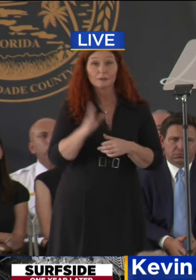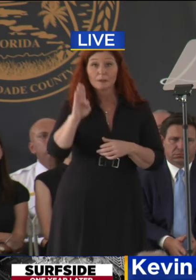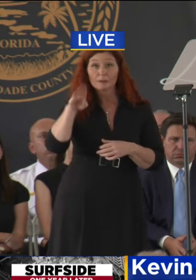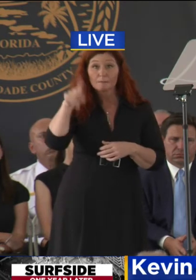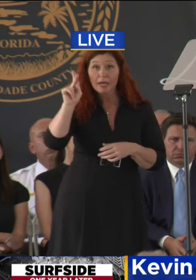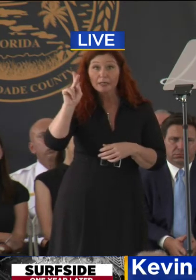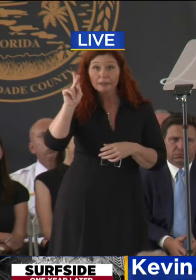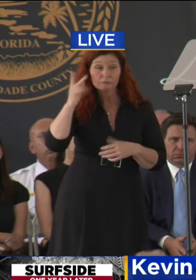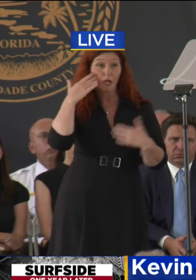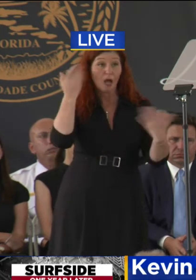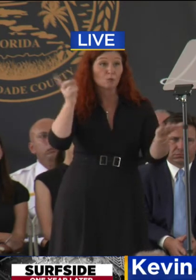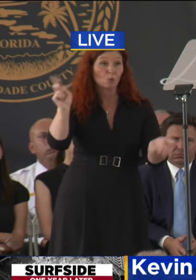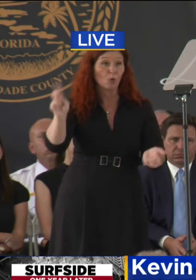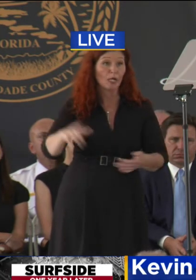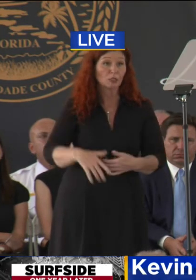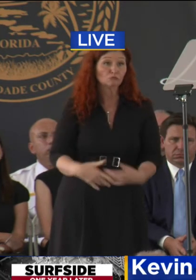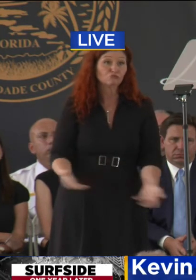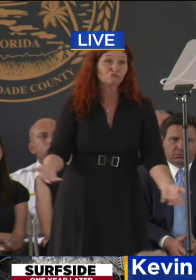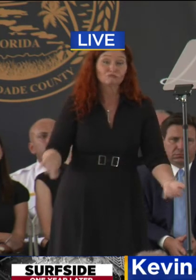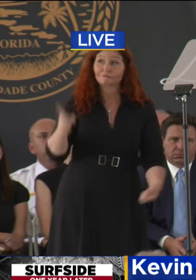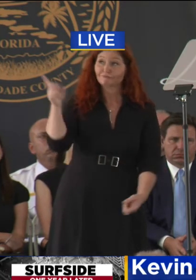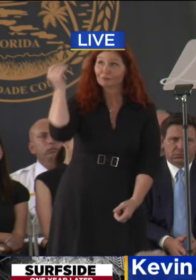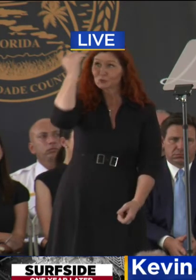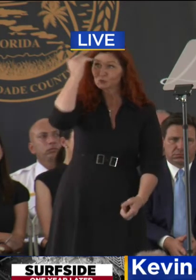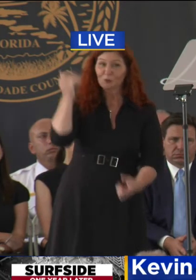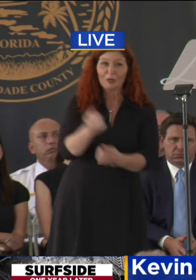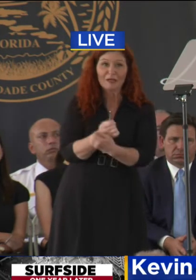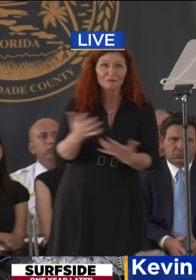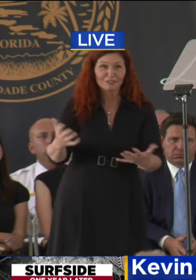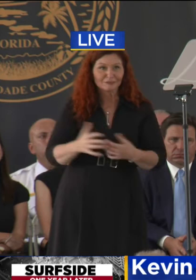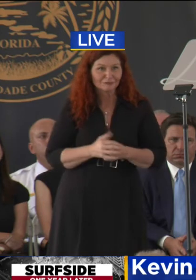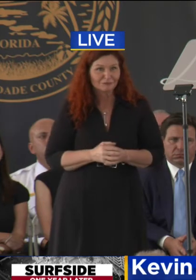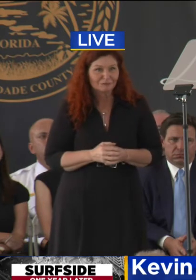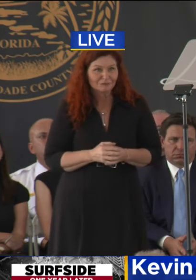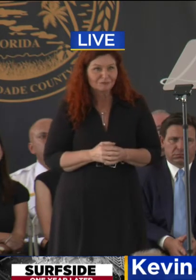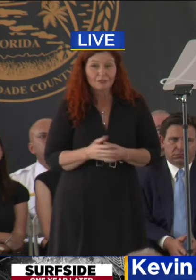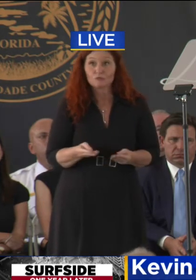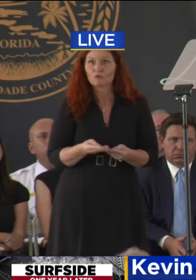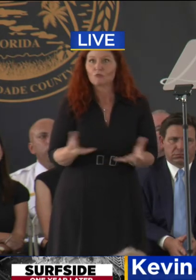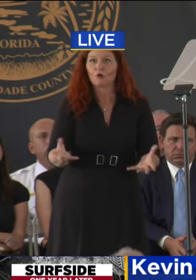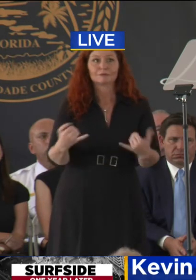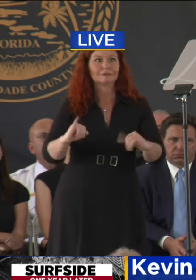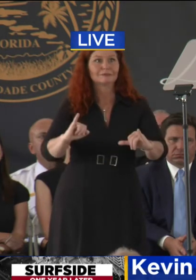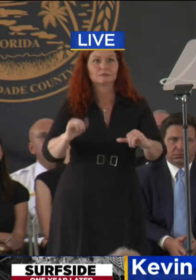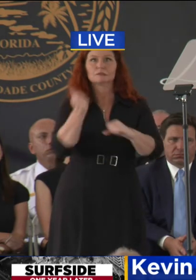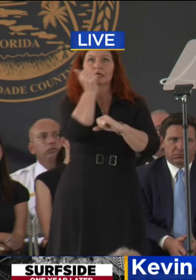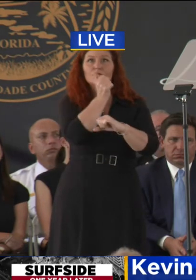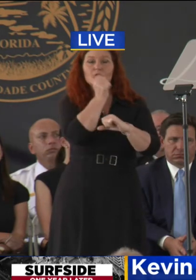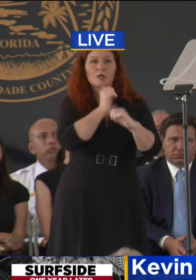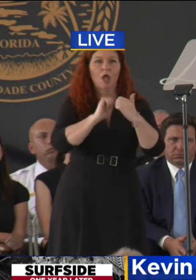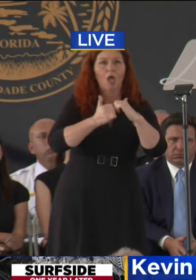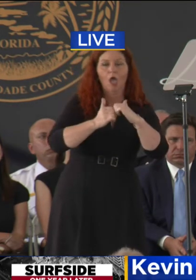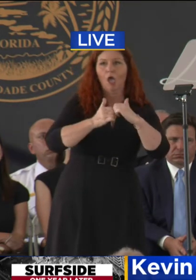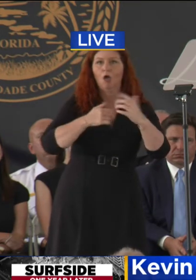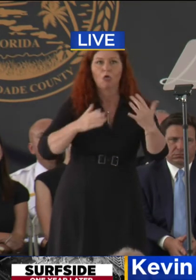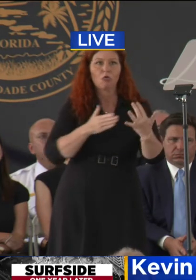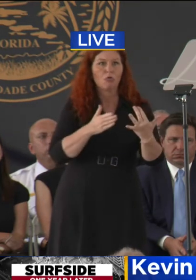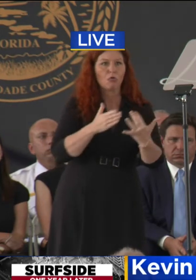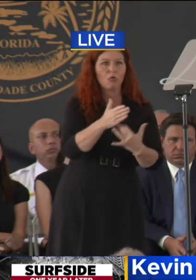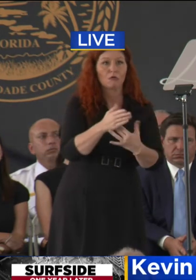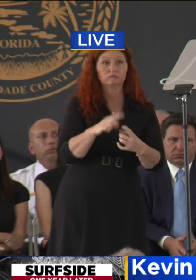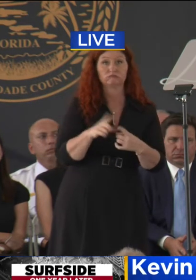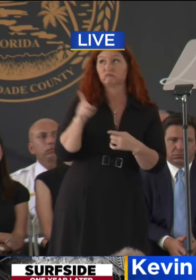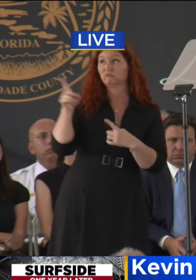was. I was lost and continued to struggle daily, just like all of you.